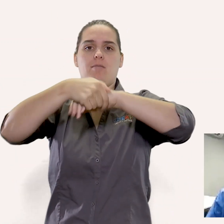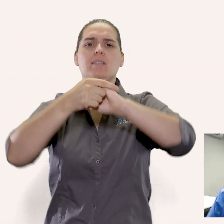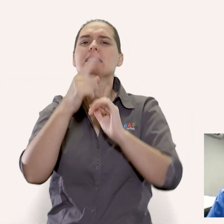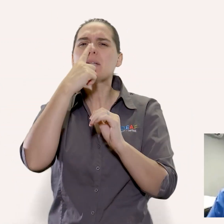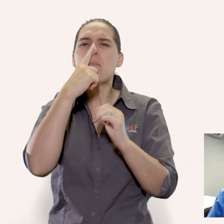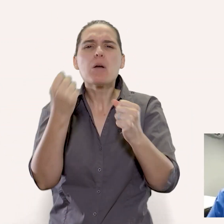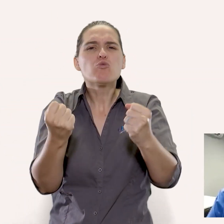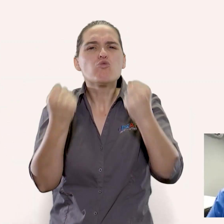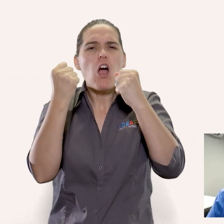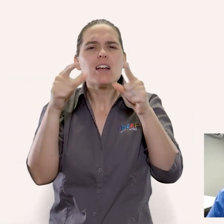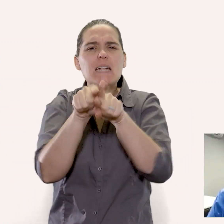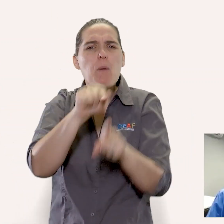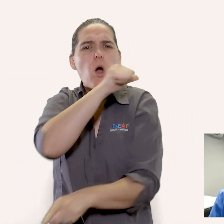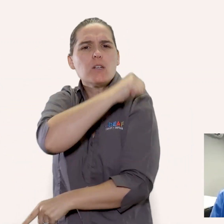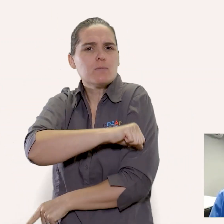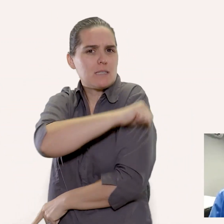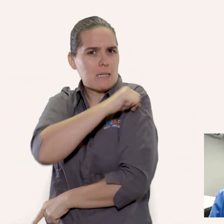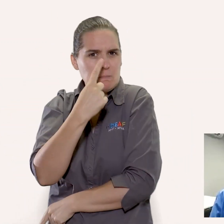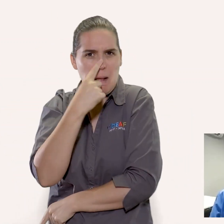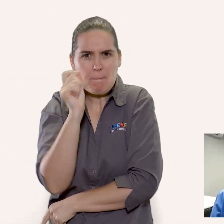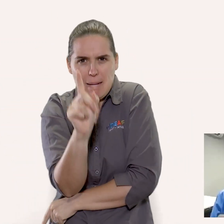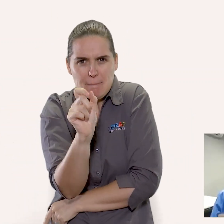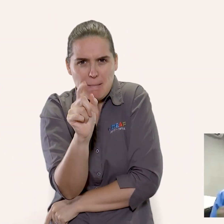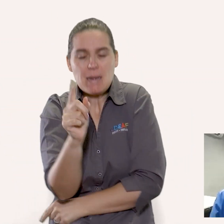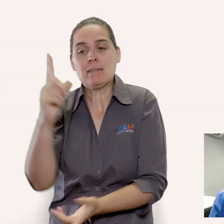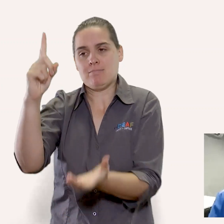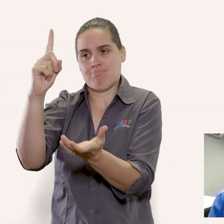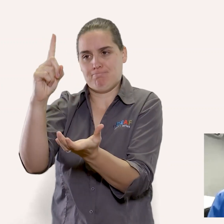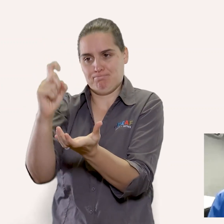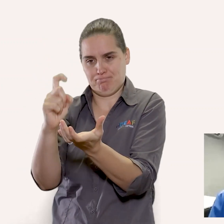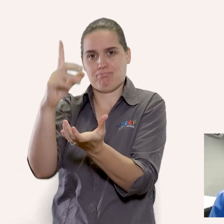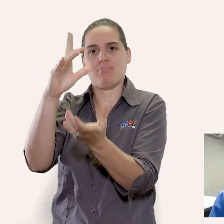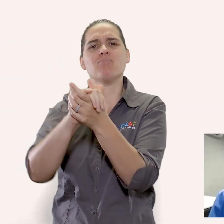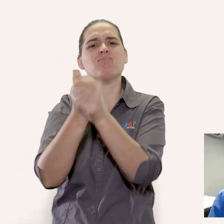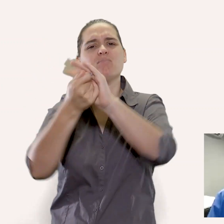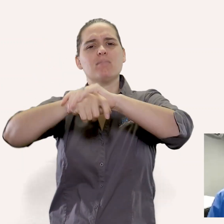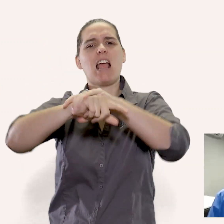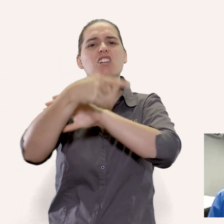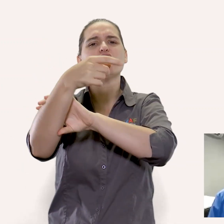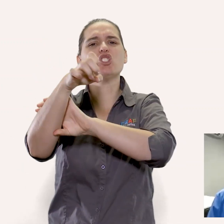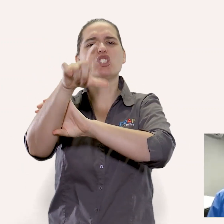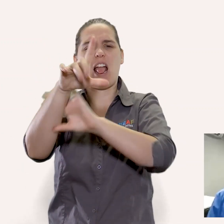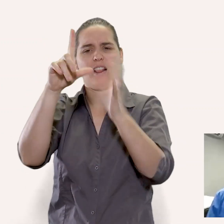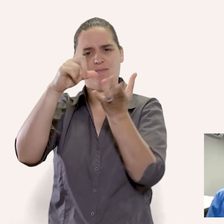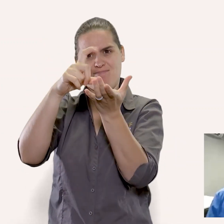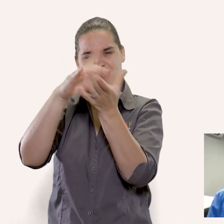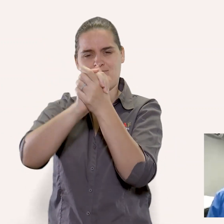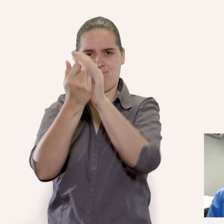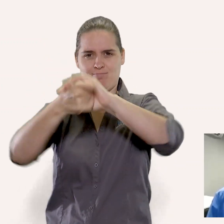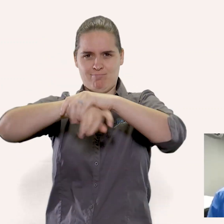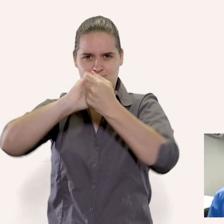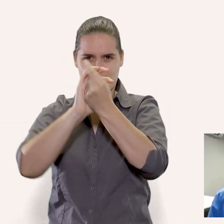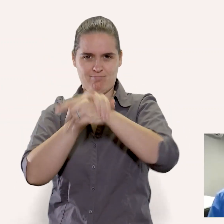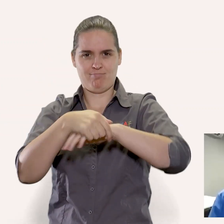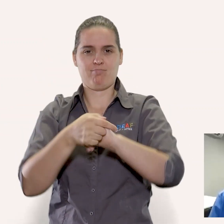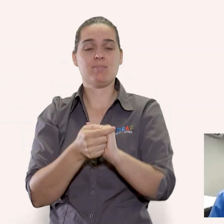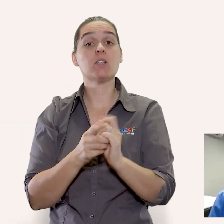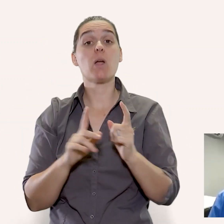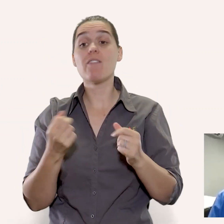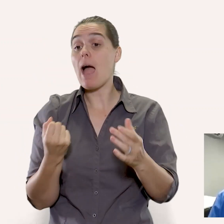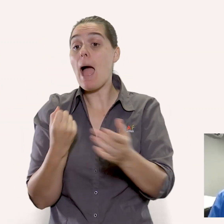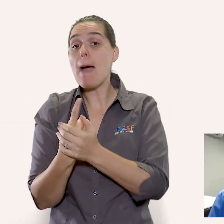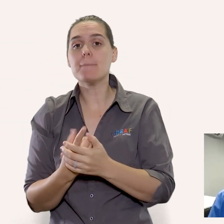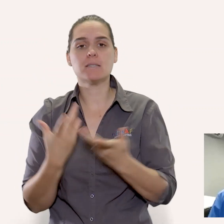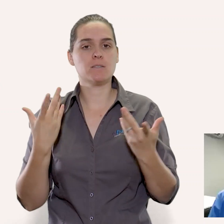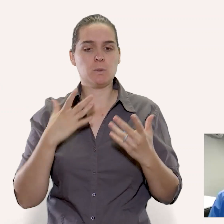with you waterless hand cleaner that if you can't wash your hands at that given moment and you just shook hands with seven or eight other people and